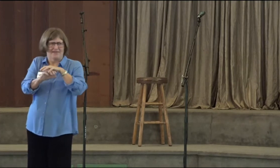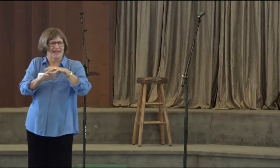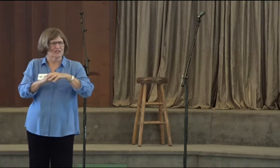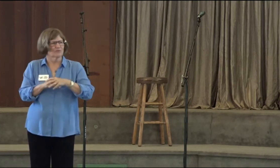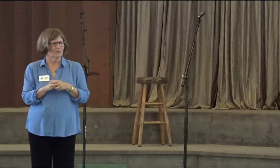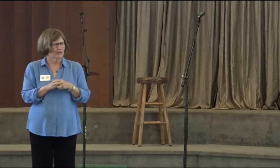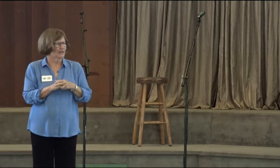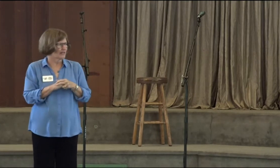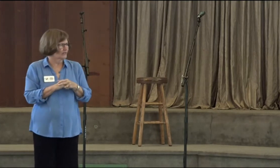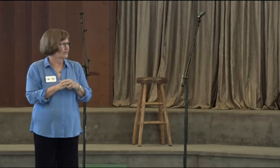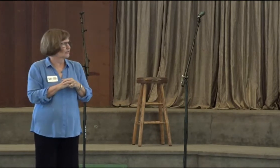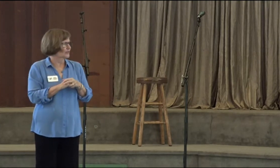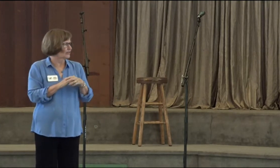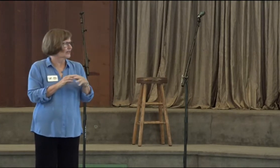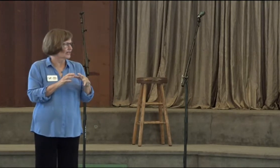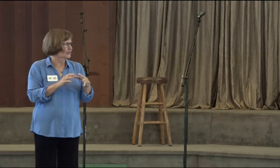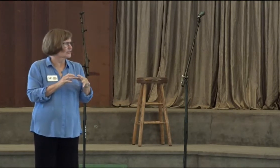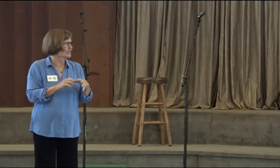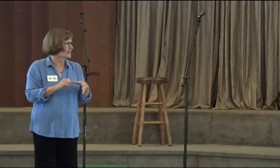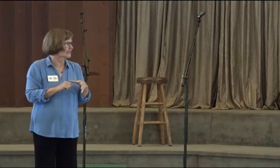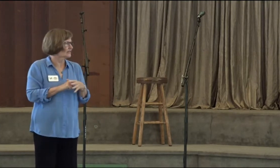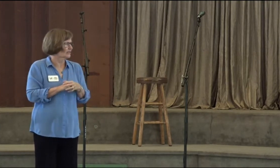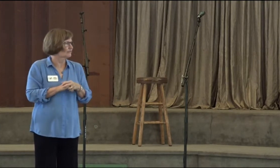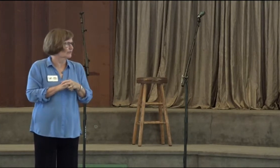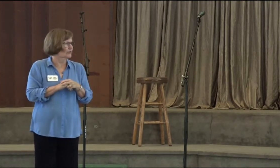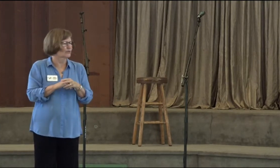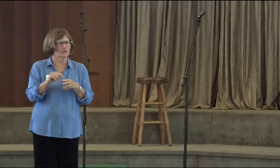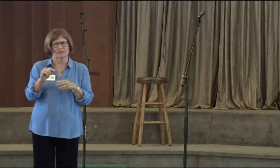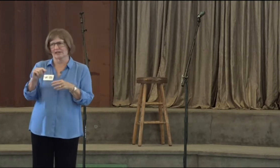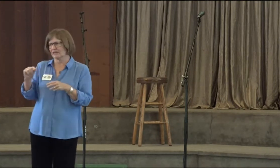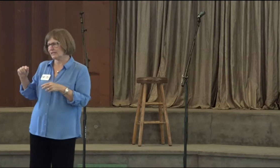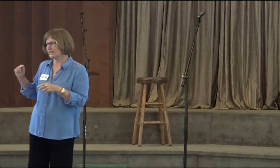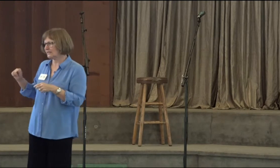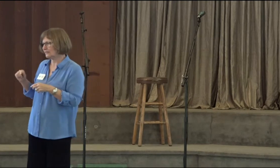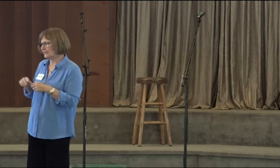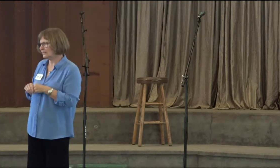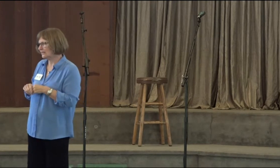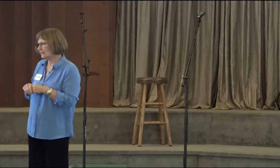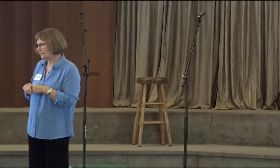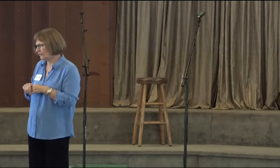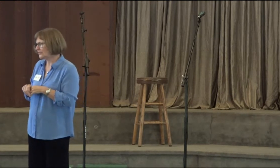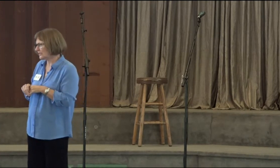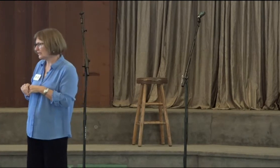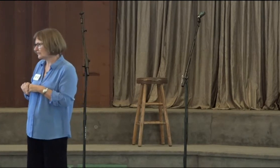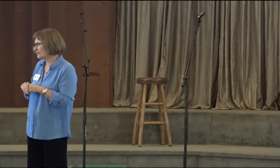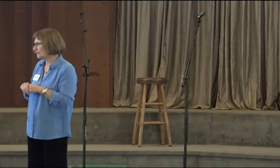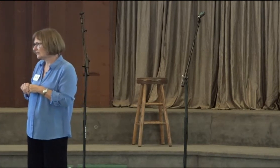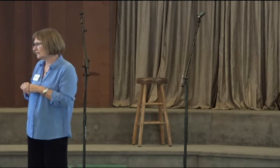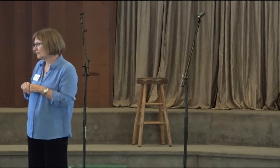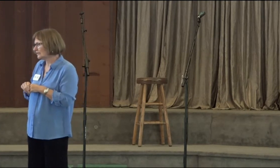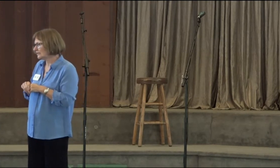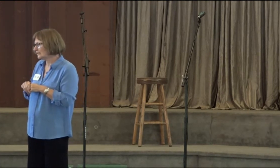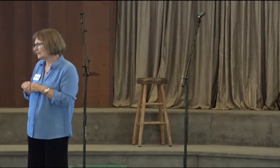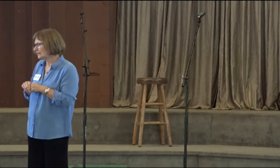And that's what we're here to do. We're here to see clearly for you when you cannot see clearly for yourselves.